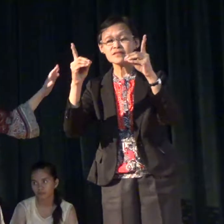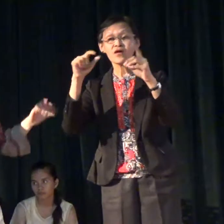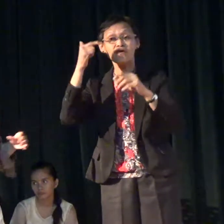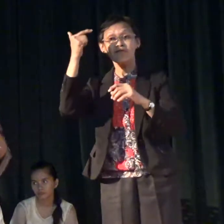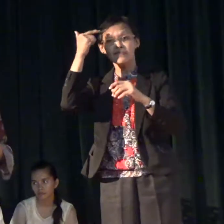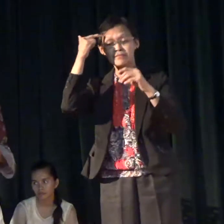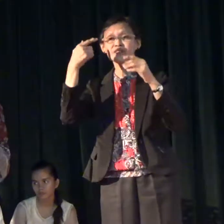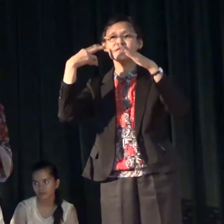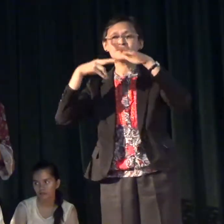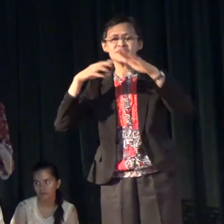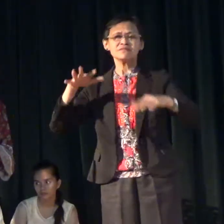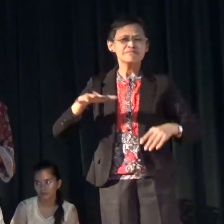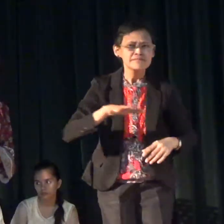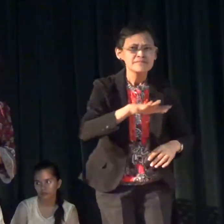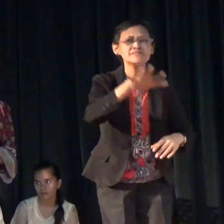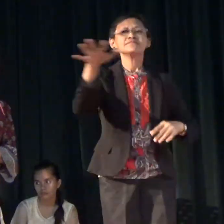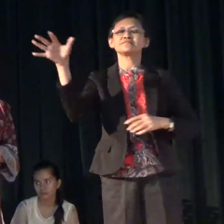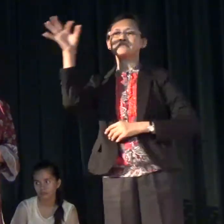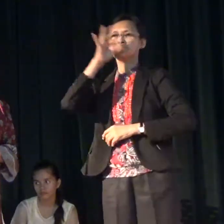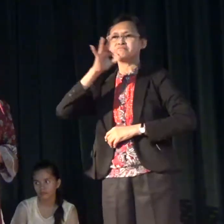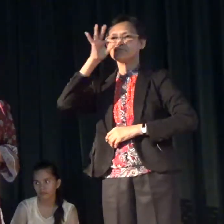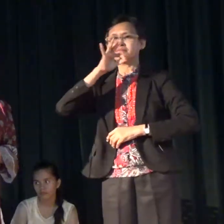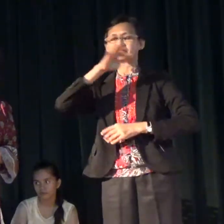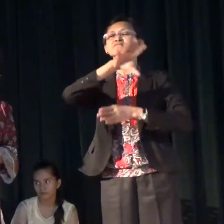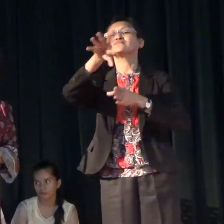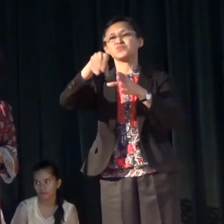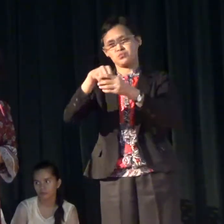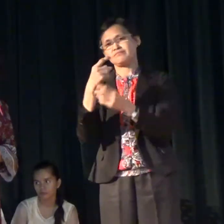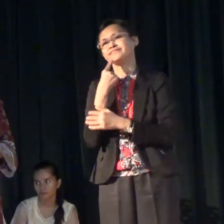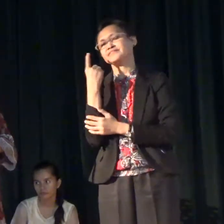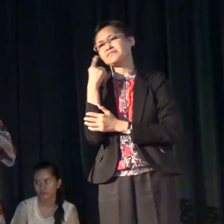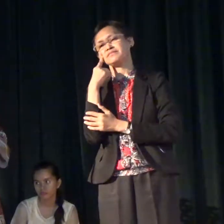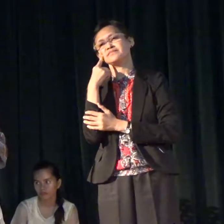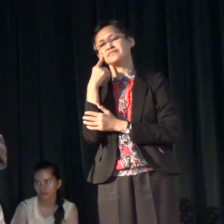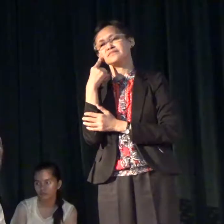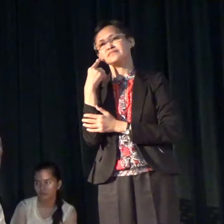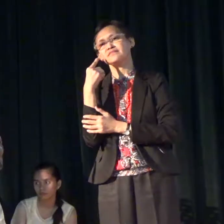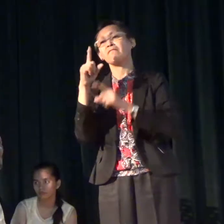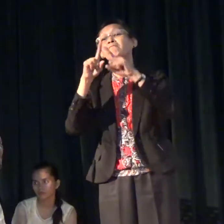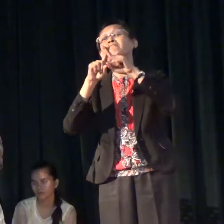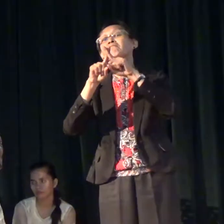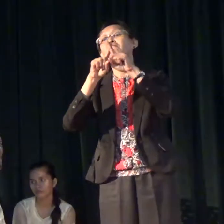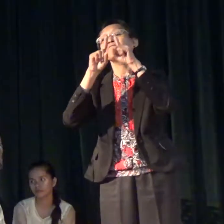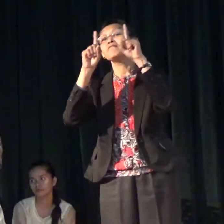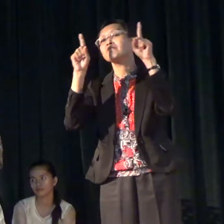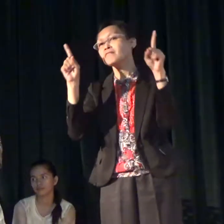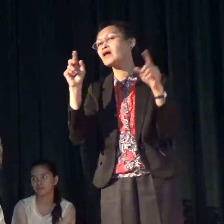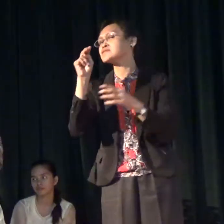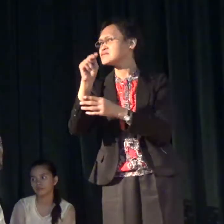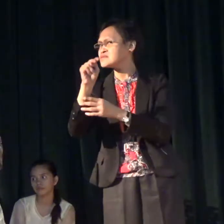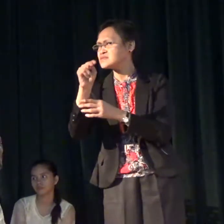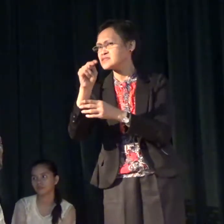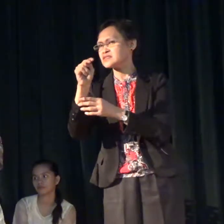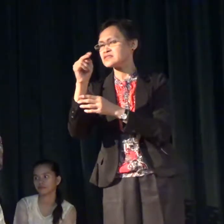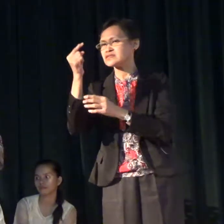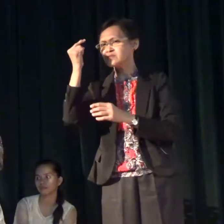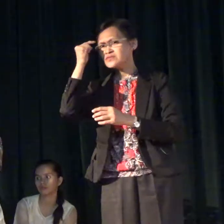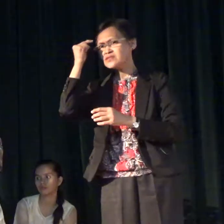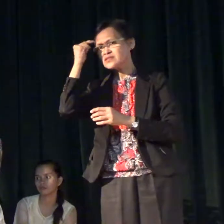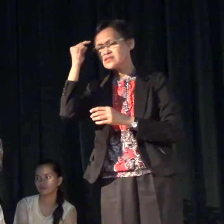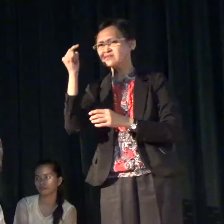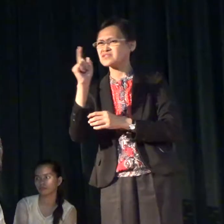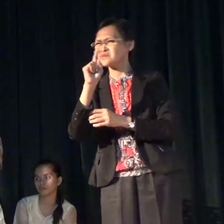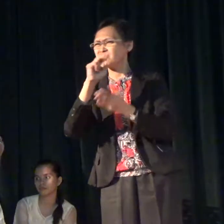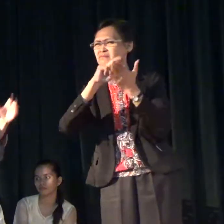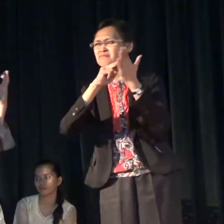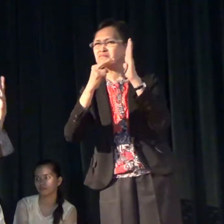is for all Filipinos including the deaf but then we need to think what does